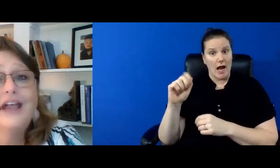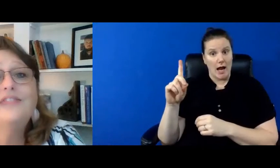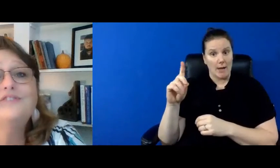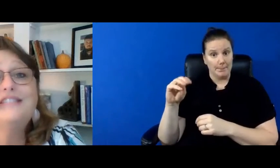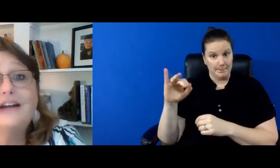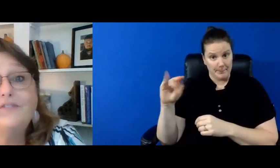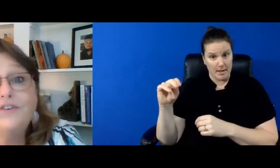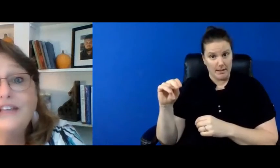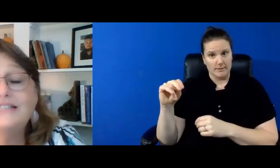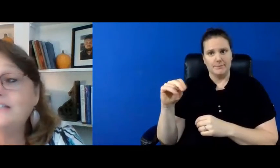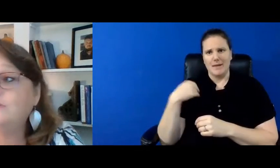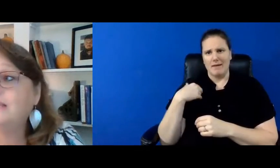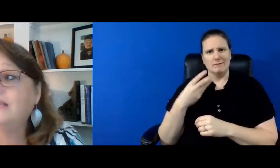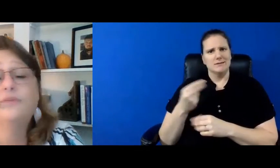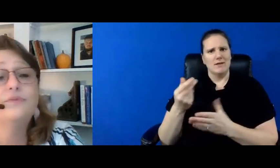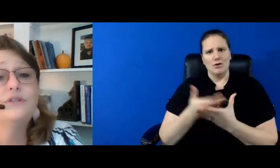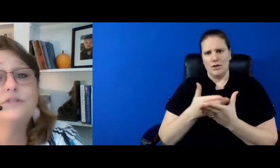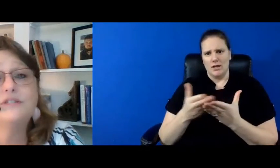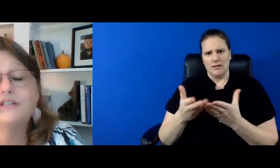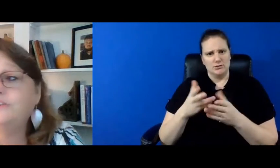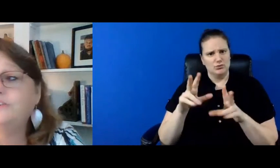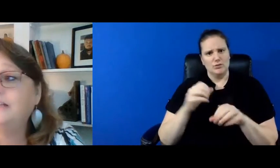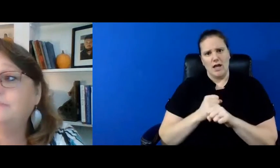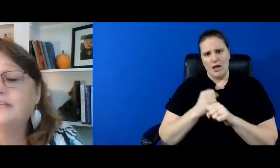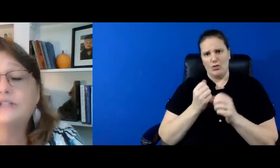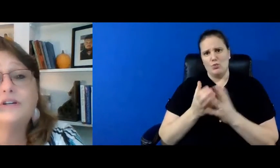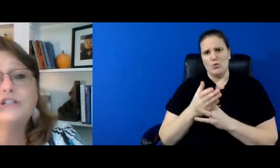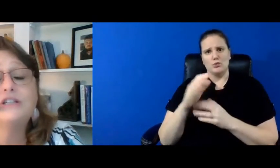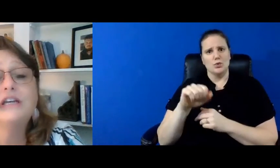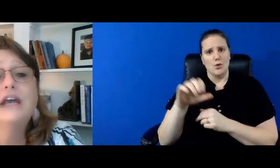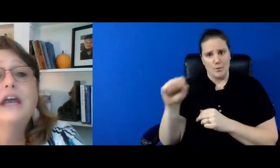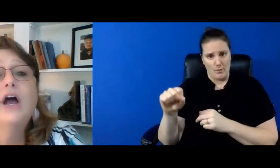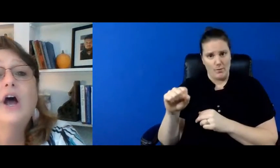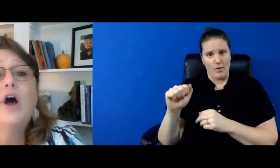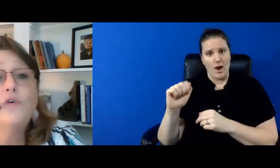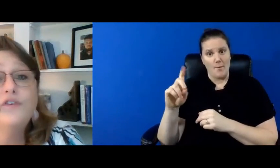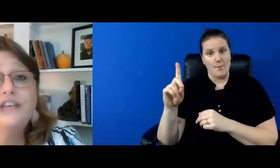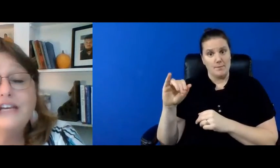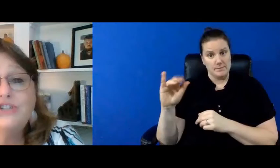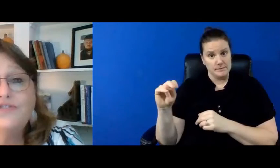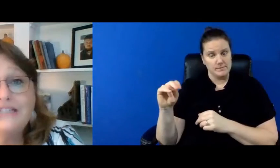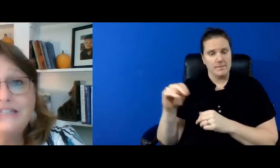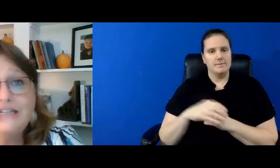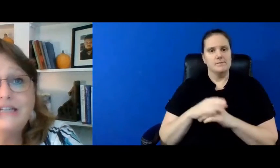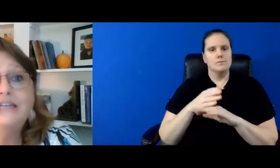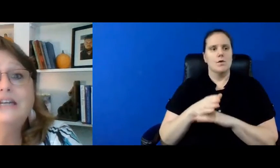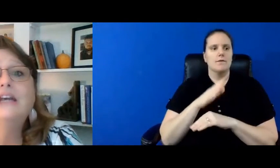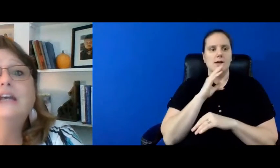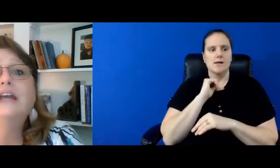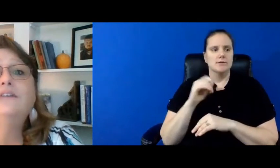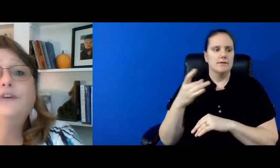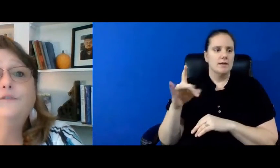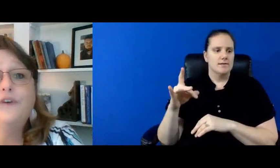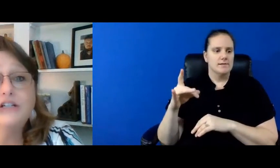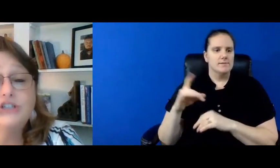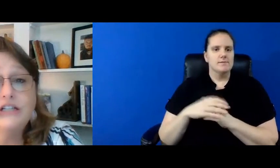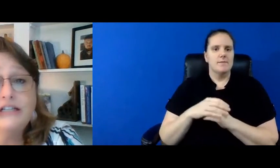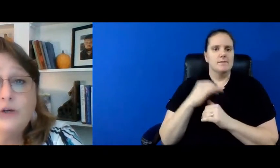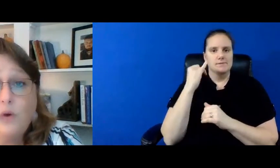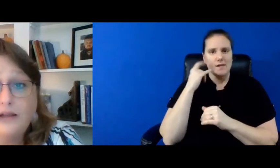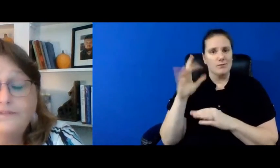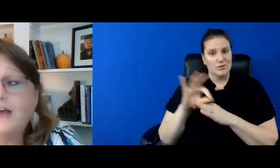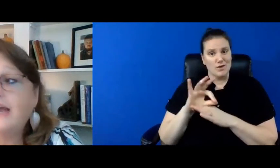there's several things that you can get through social security administration over the age of 18 if you